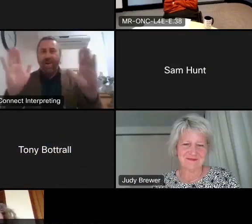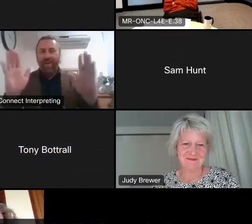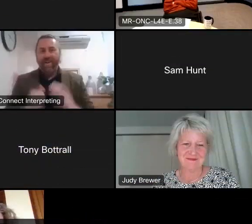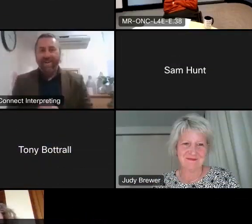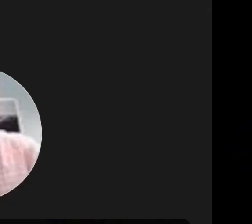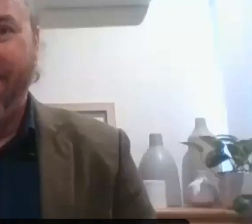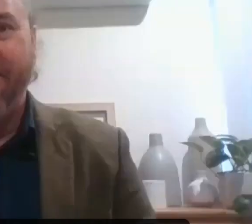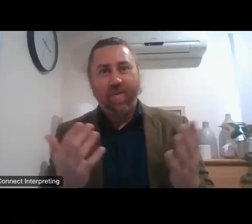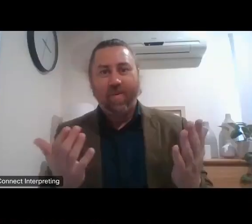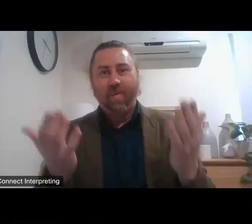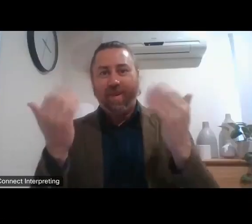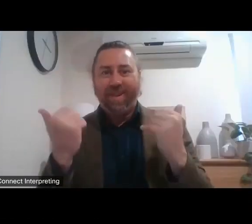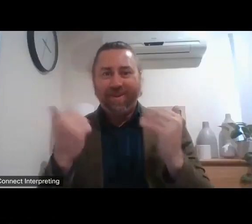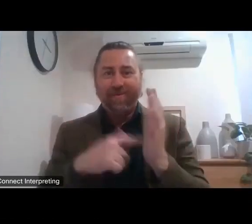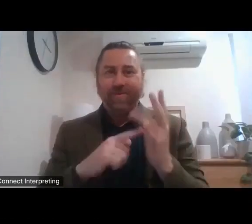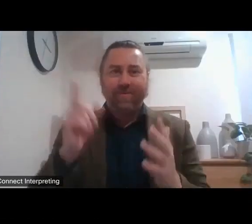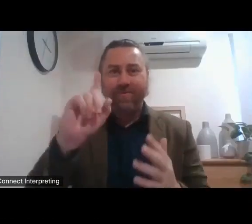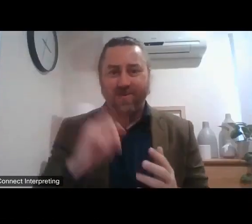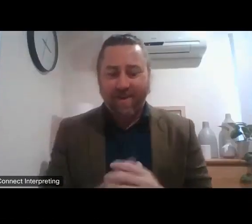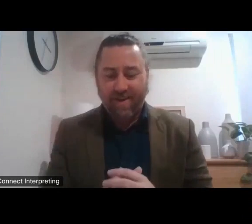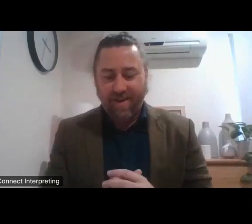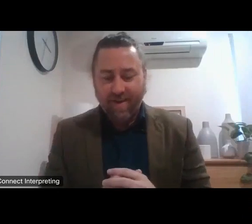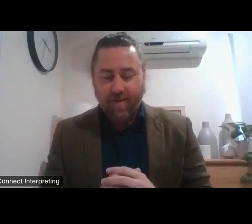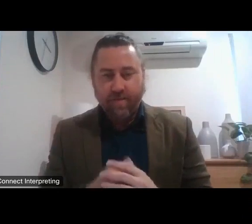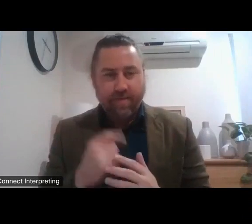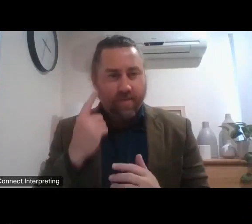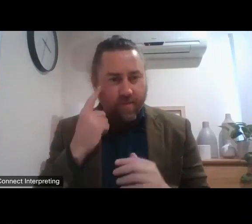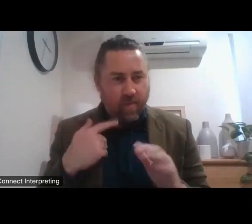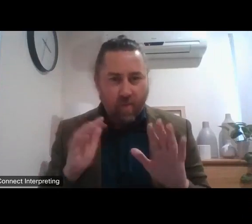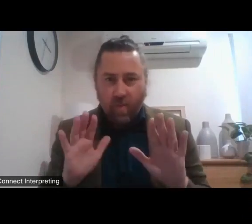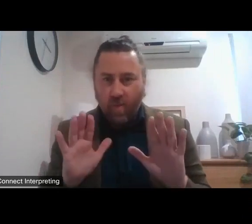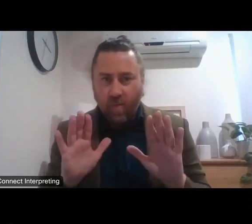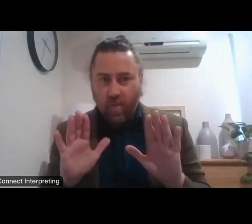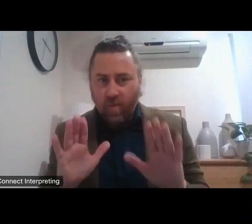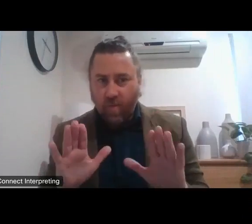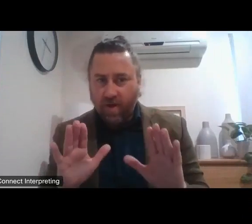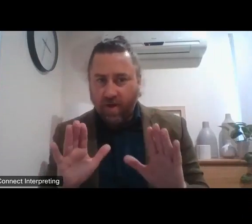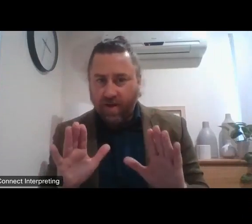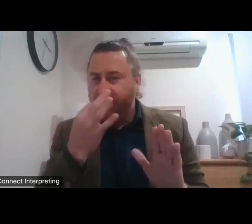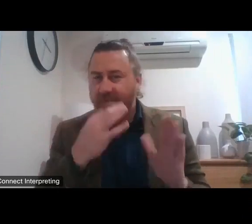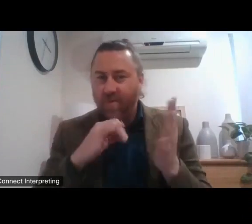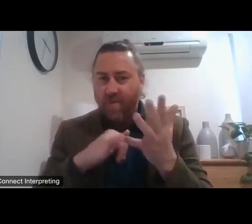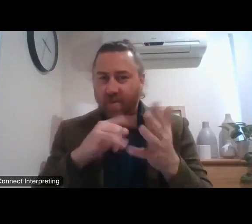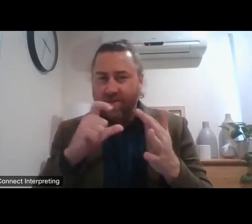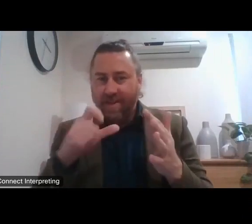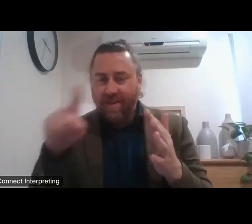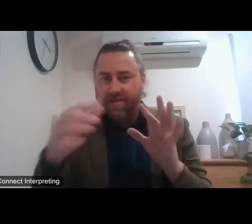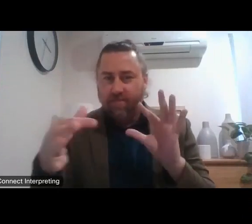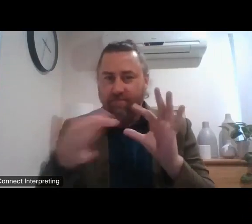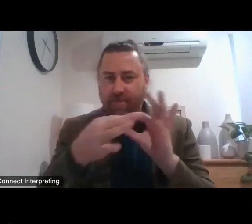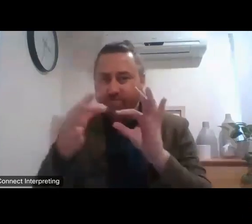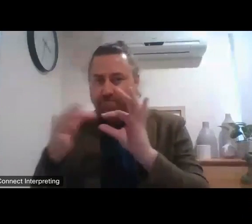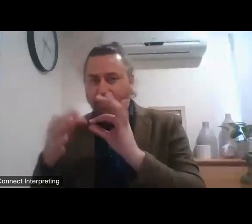Welcome. I think I'll just wait a few more seconds before we get